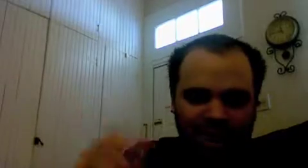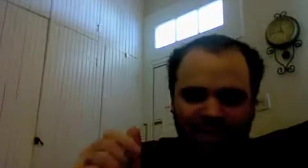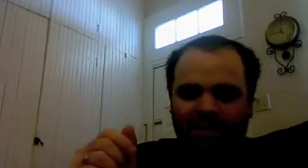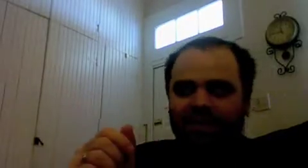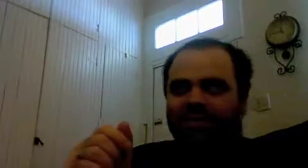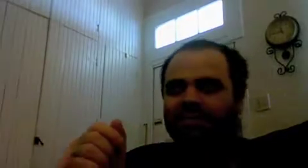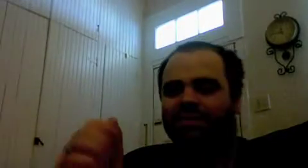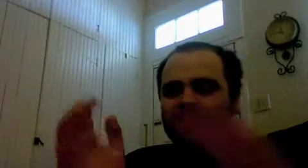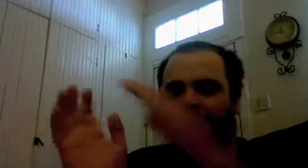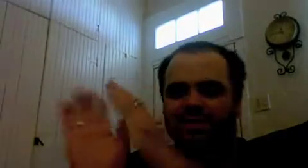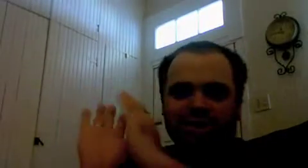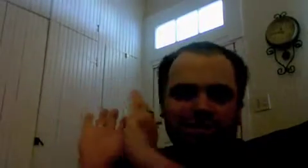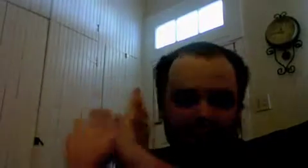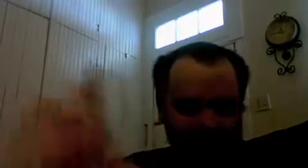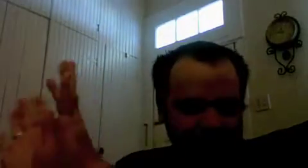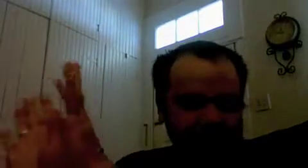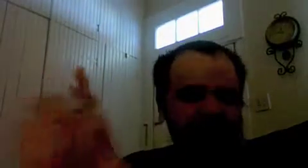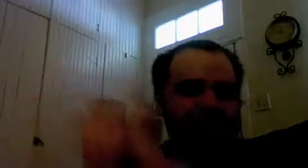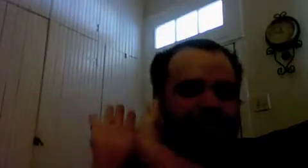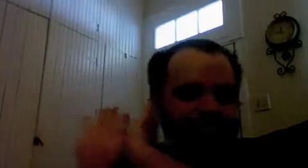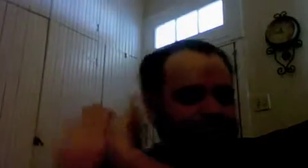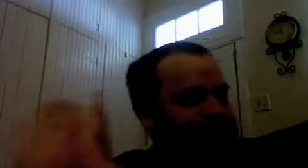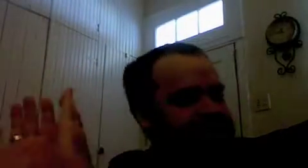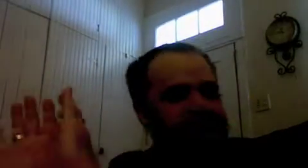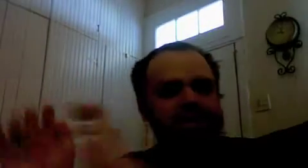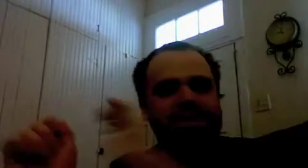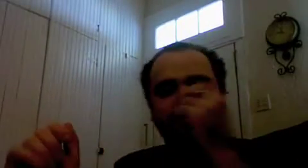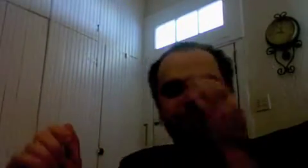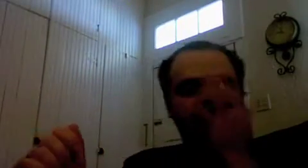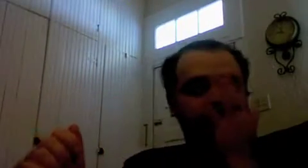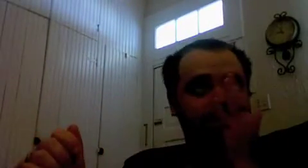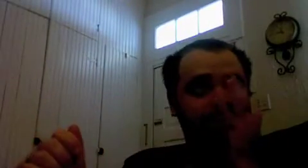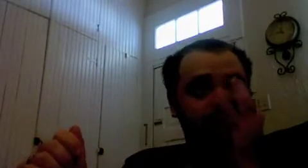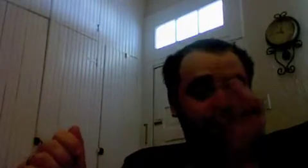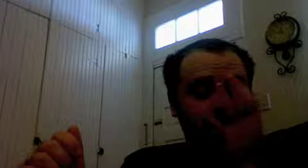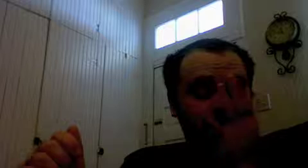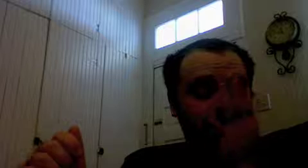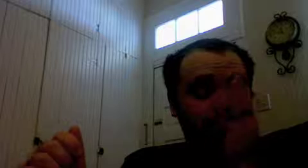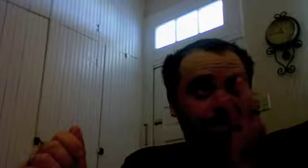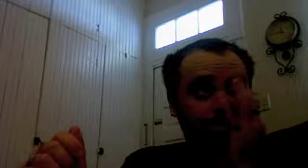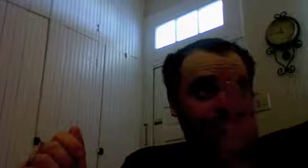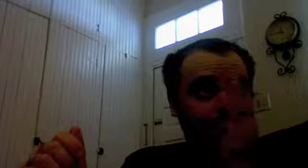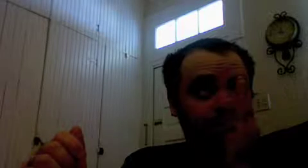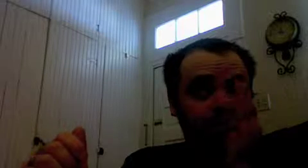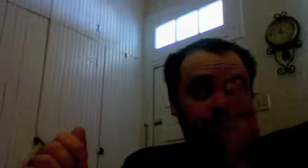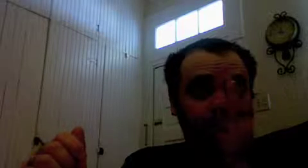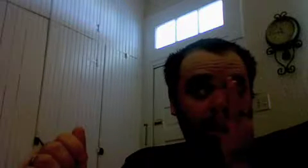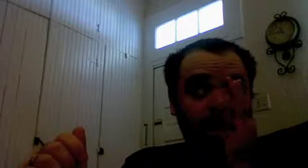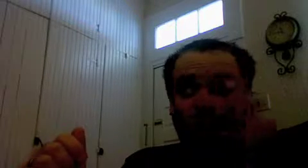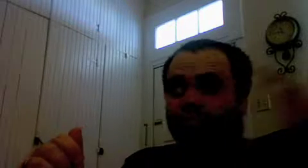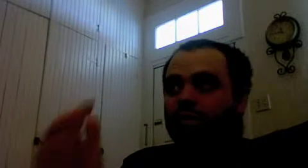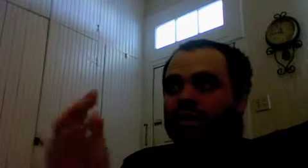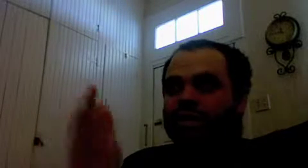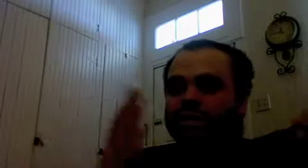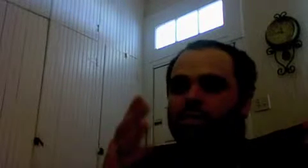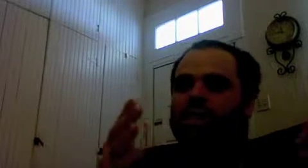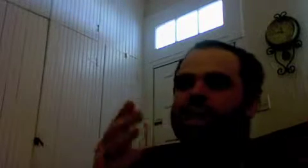some self-identical simplicity um uh so in some way